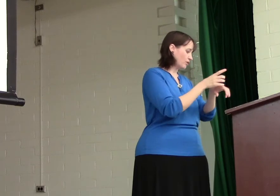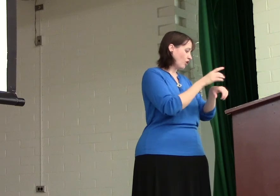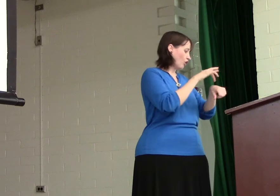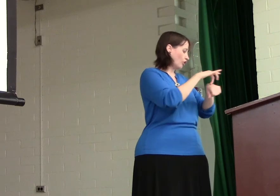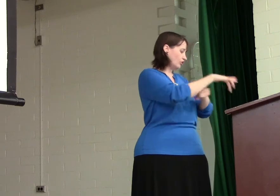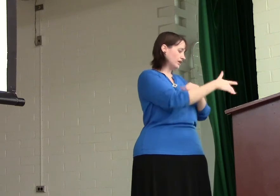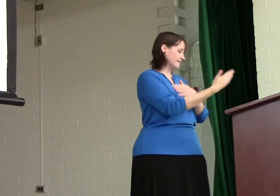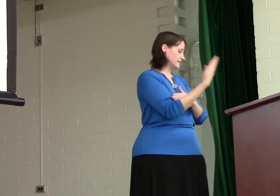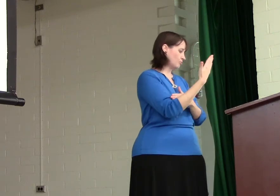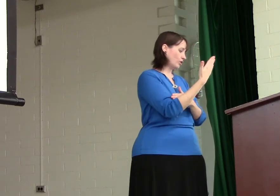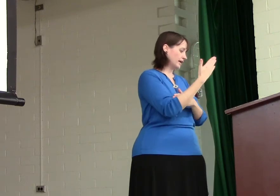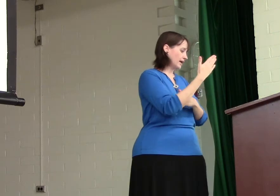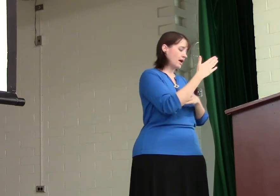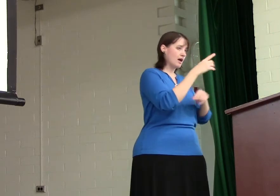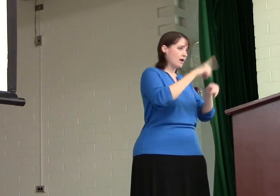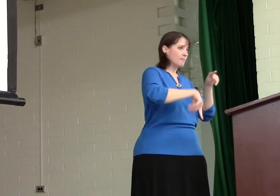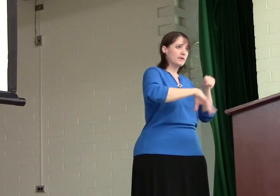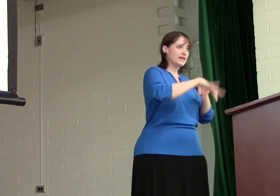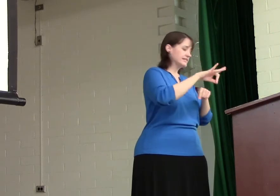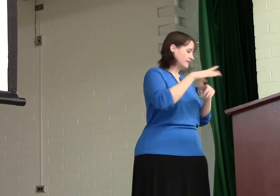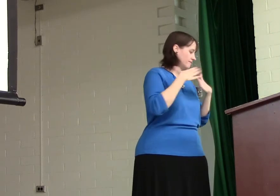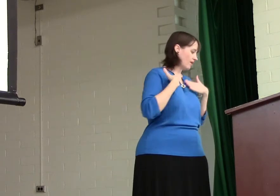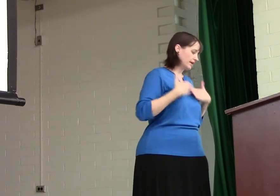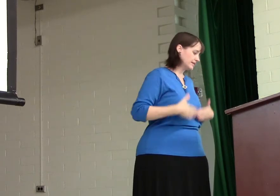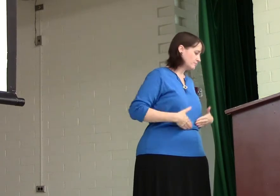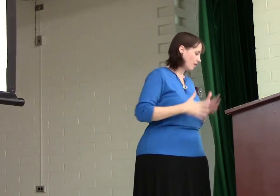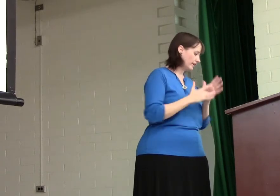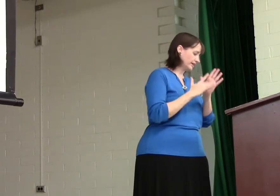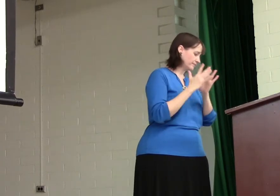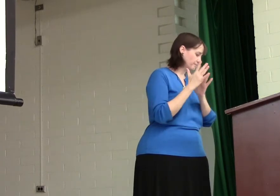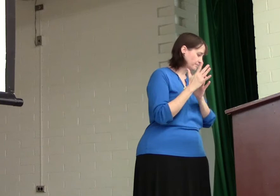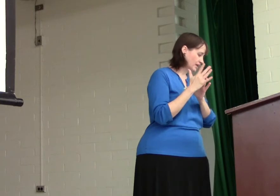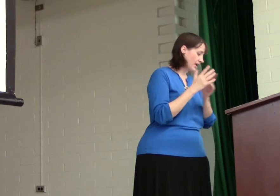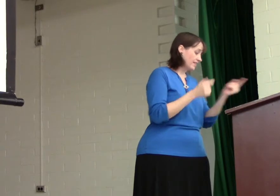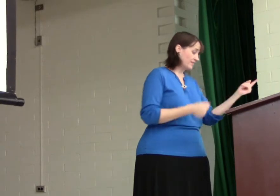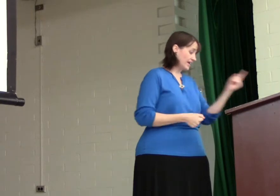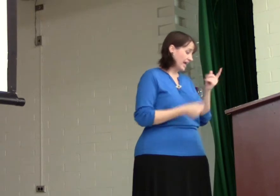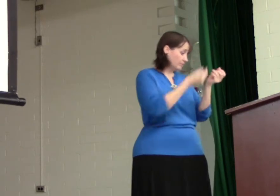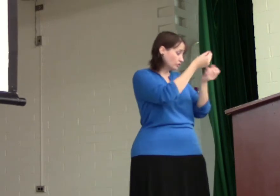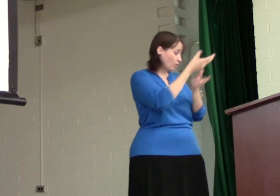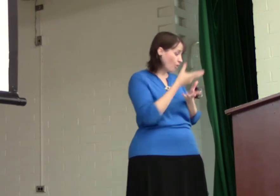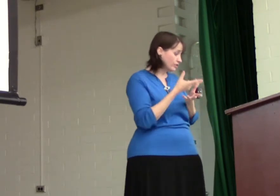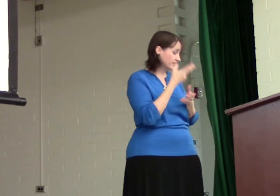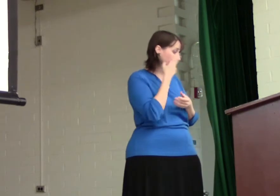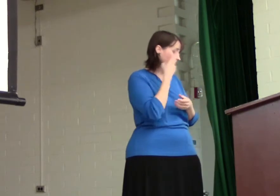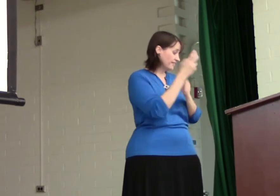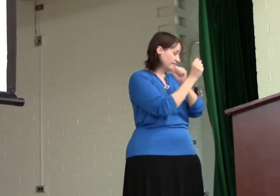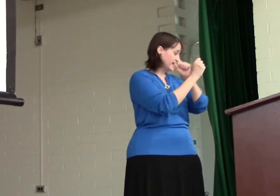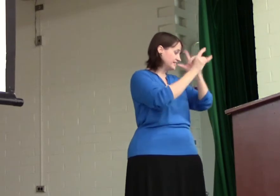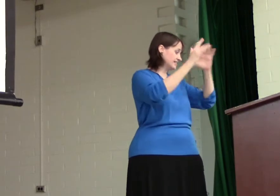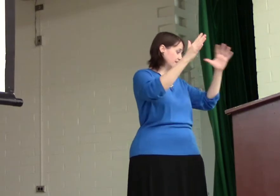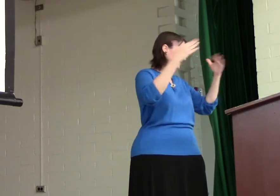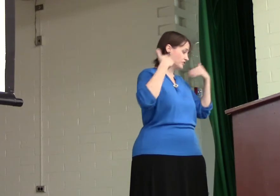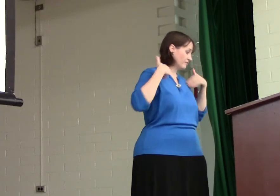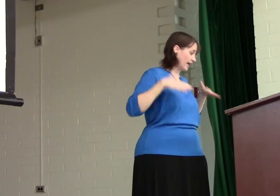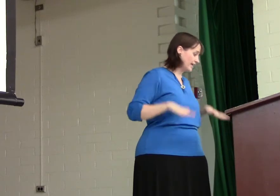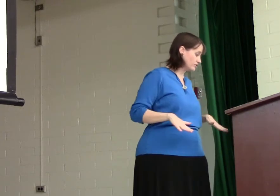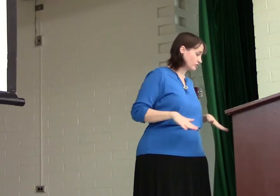early this morning, but they didn't find his body. They came and told us that they had seen a vision of angels